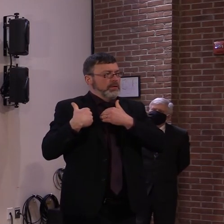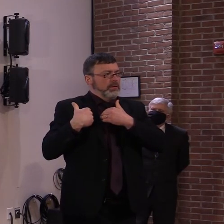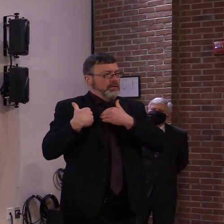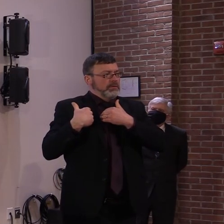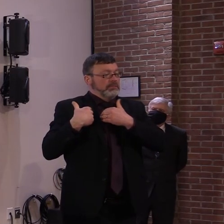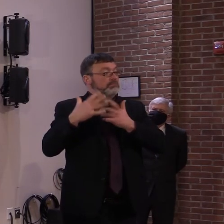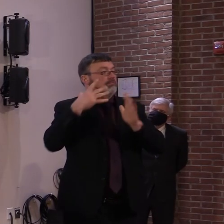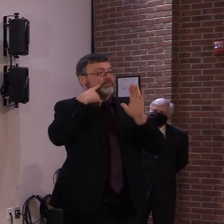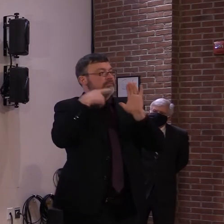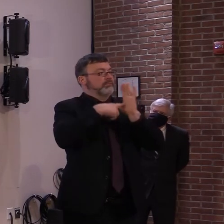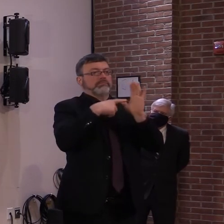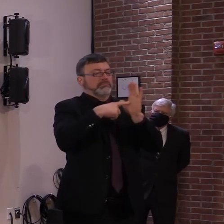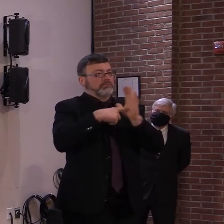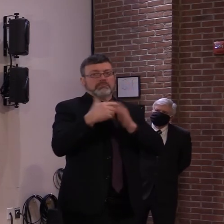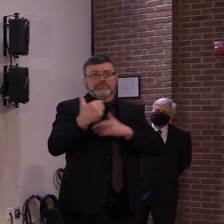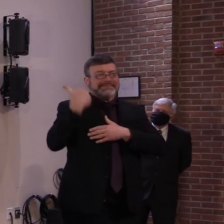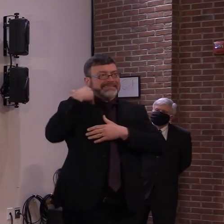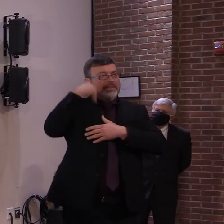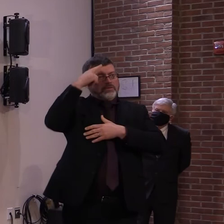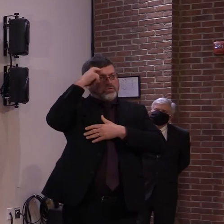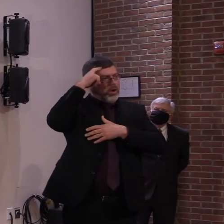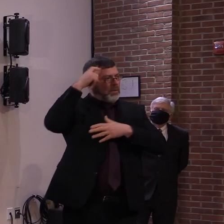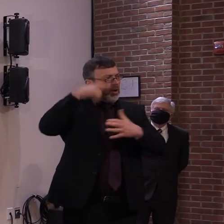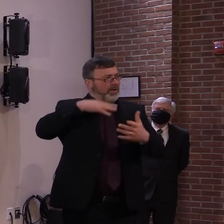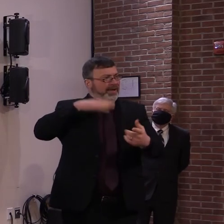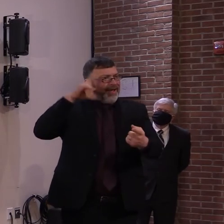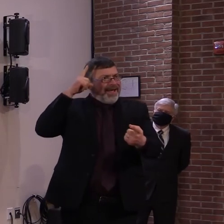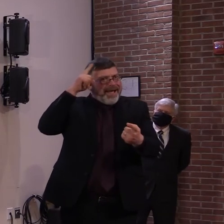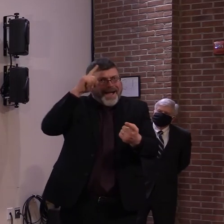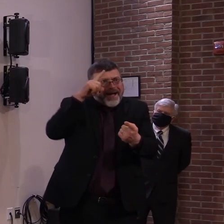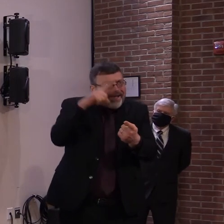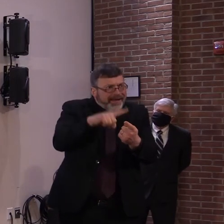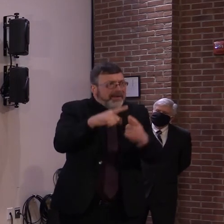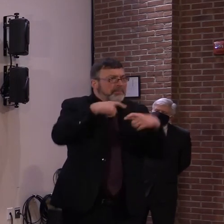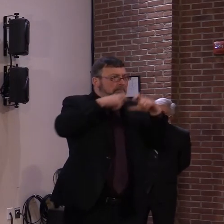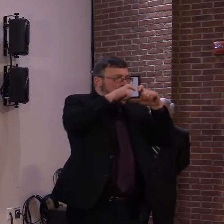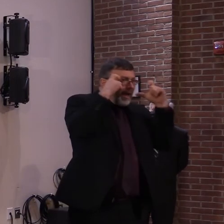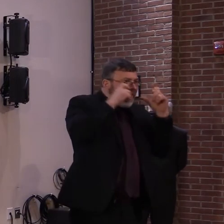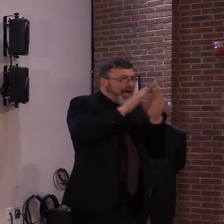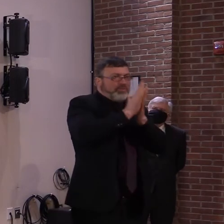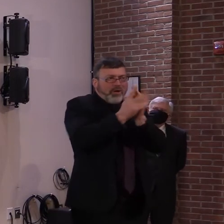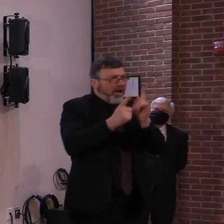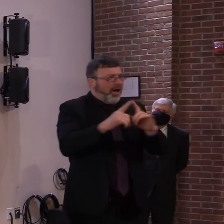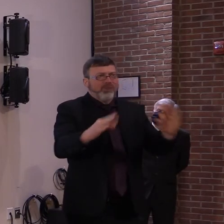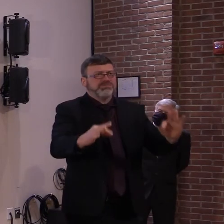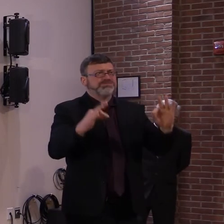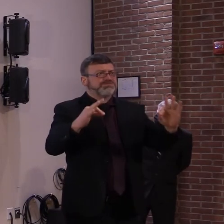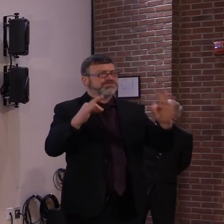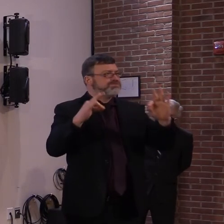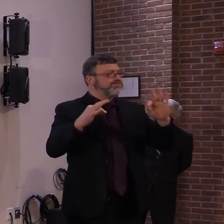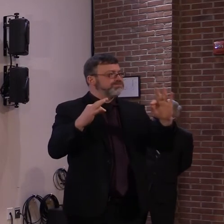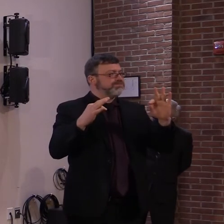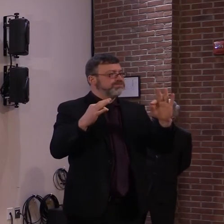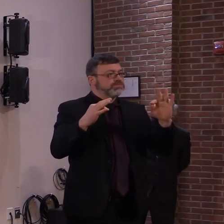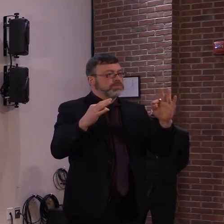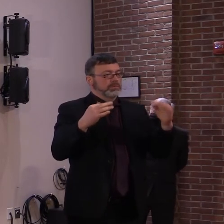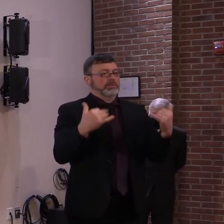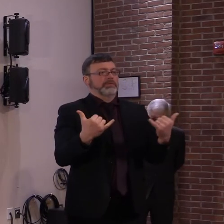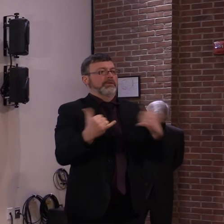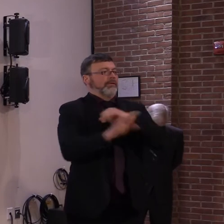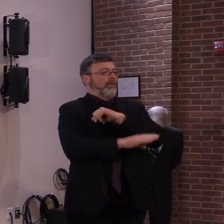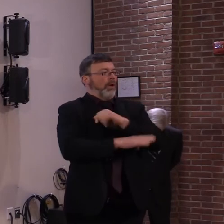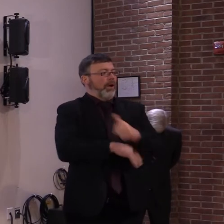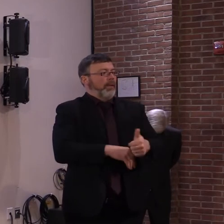that by wearing a mask, keeping physically distance, washing our hands a lot. Just taking all the